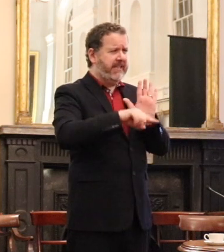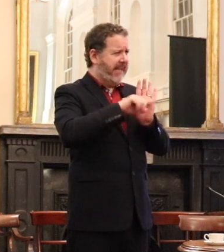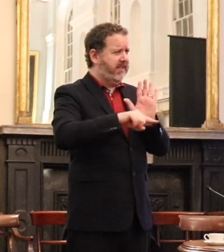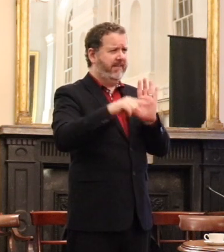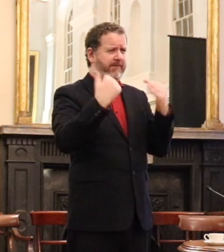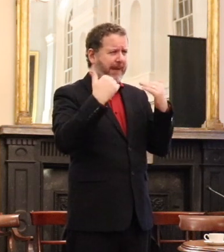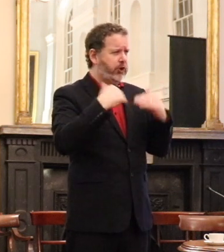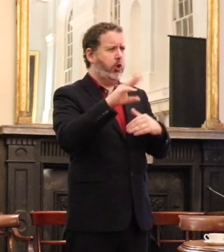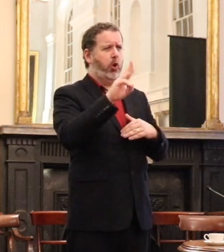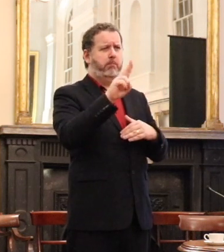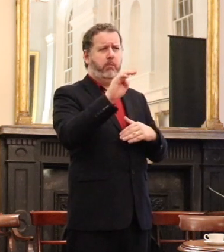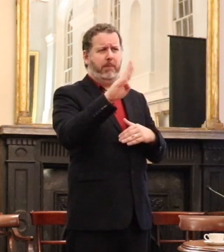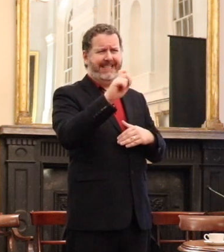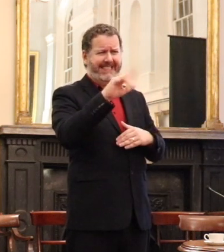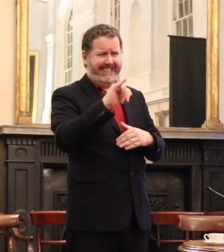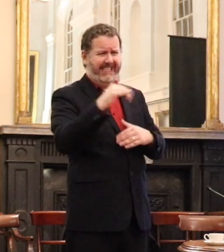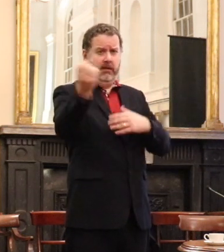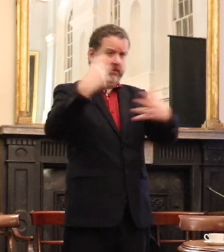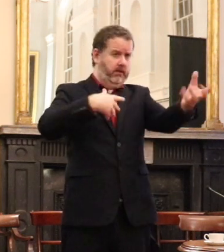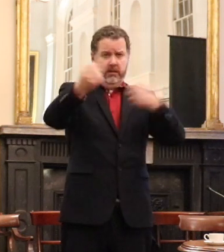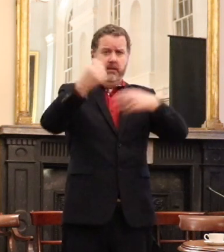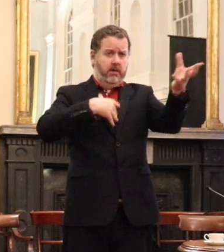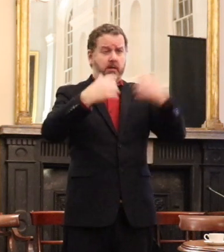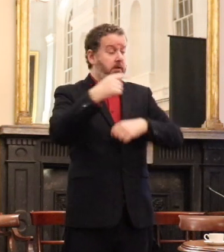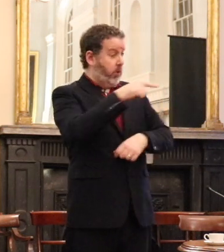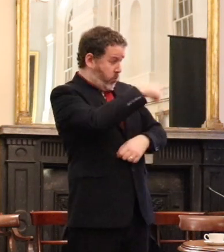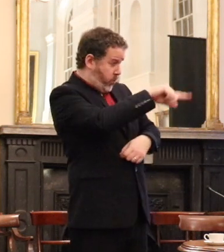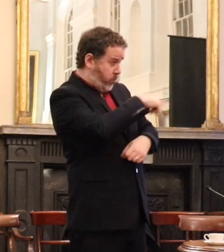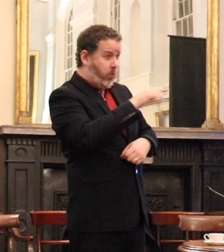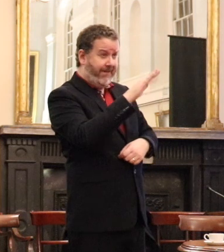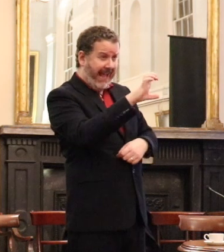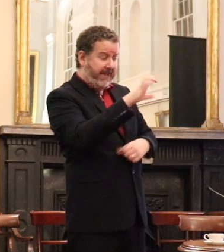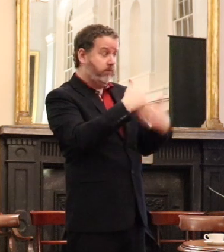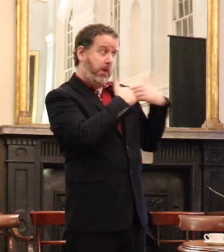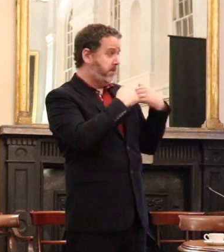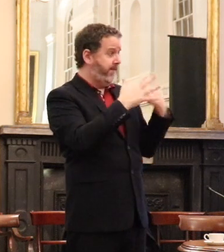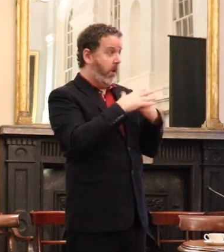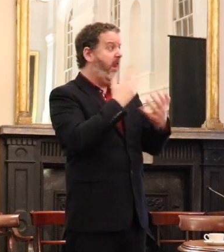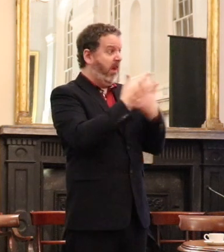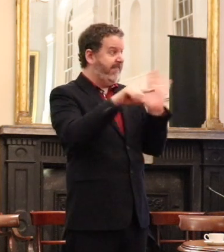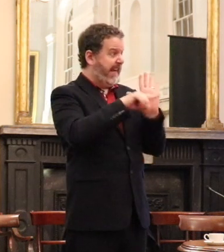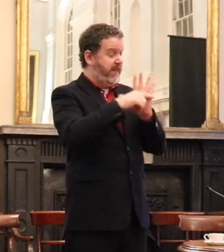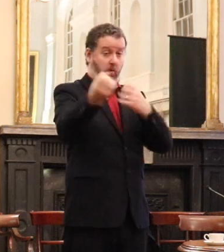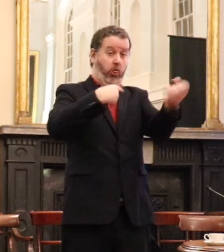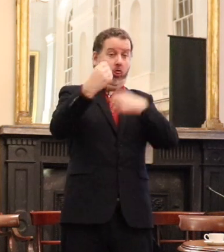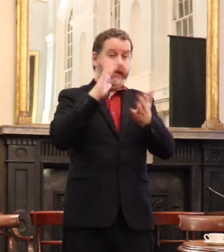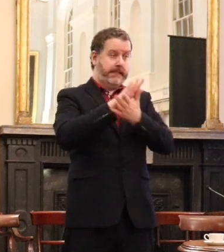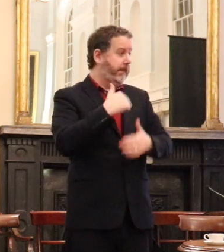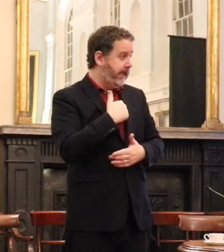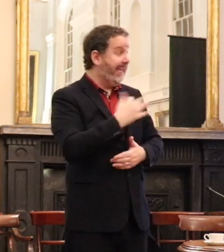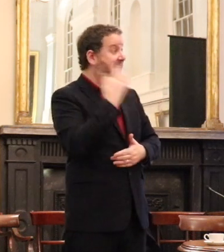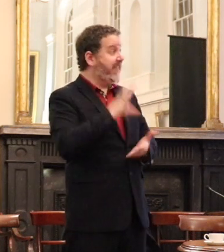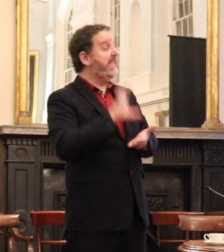on a variety of issues and you people in particular have been responsible for a huge proportion of that. If I give you